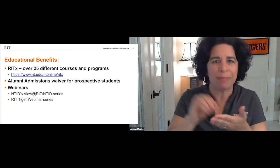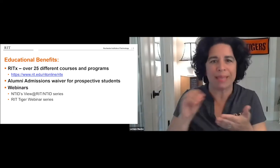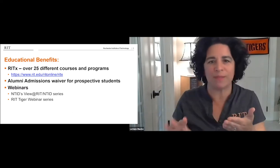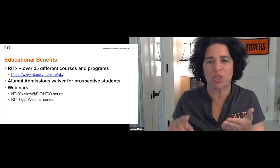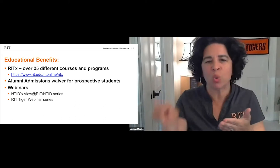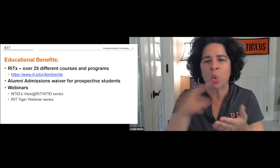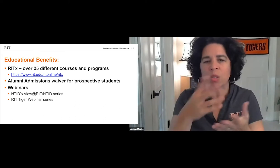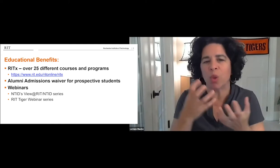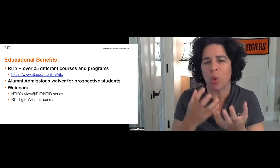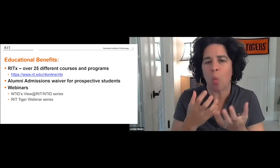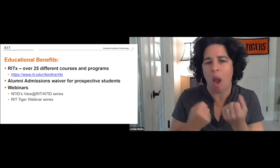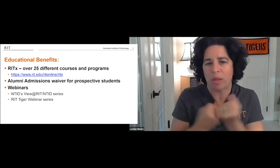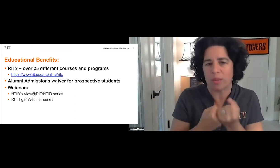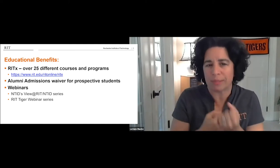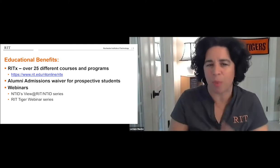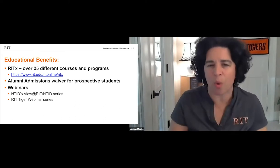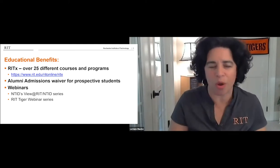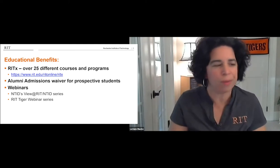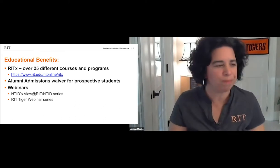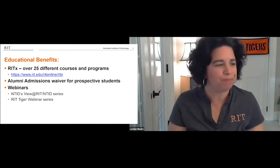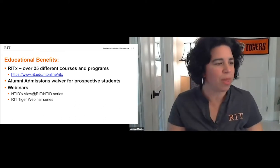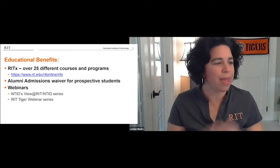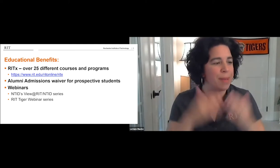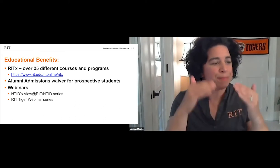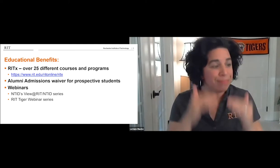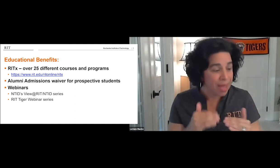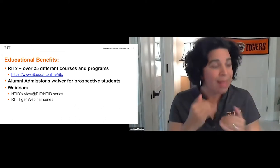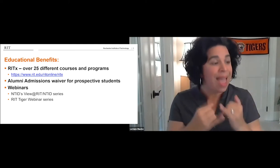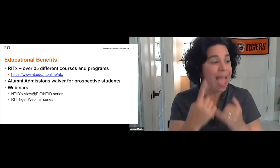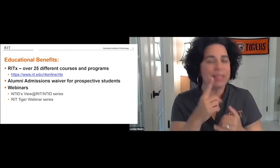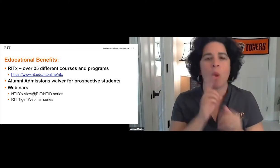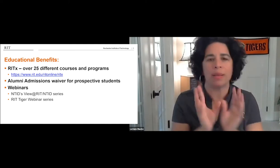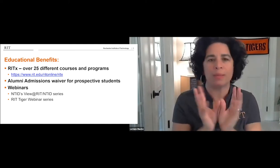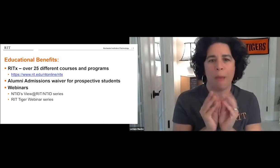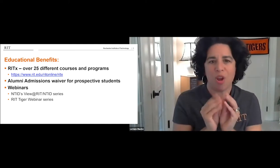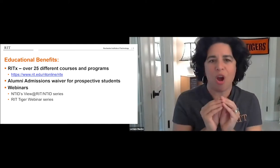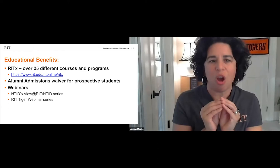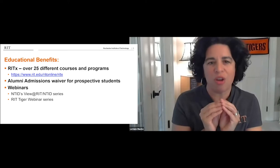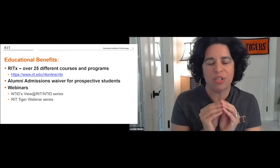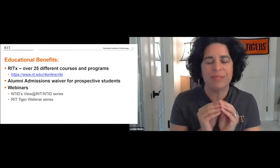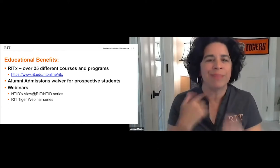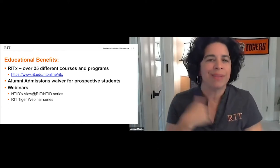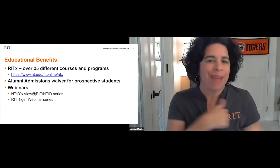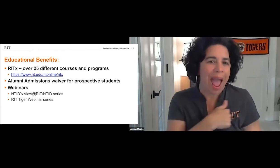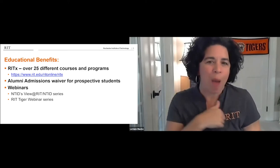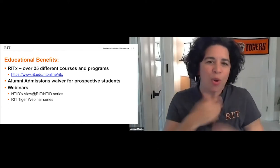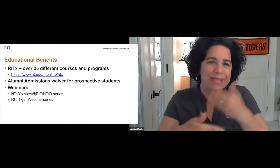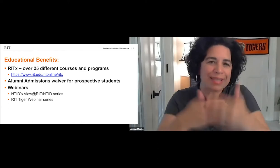of you to reach out to prospective students and offer them that support. The final bullet here is webinars.